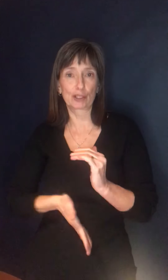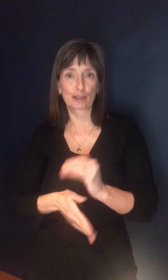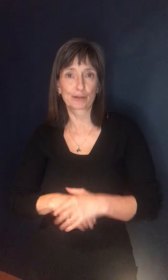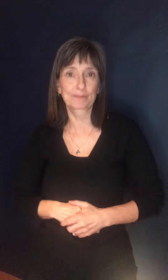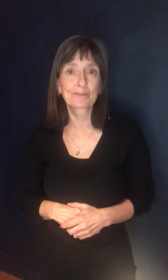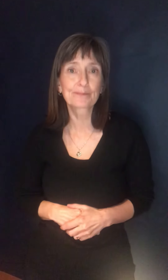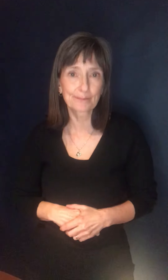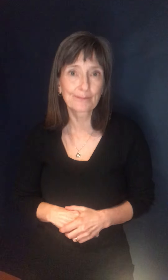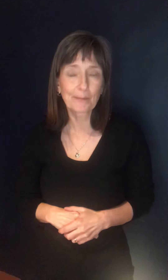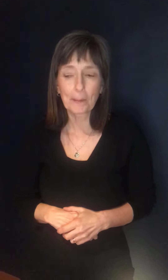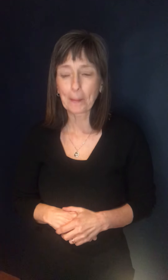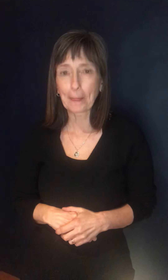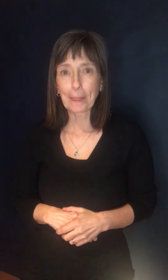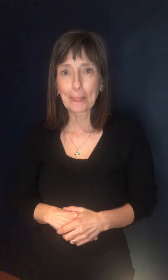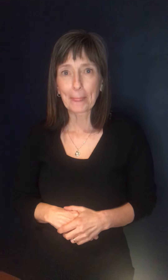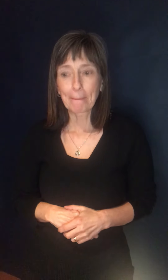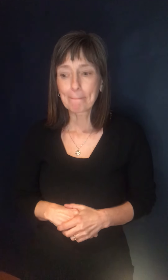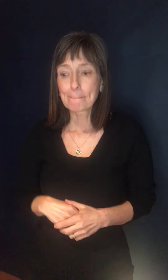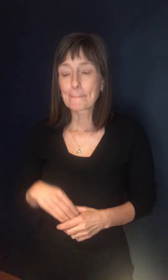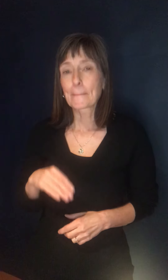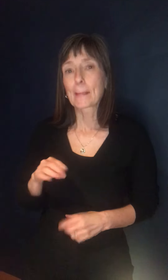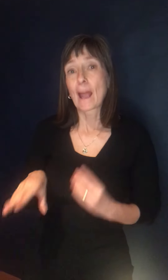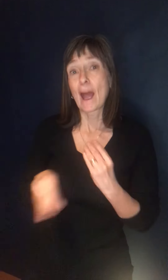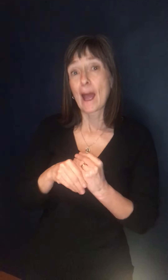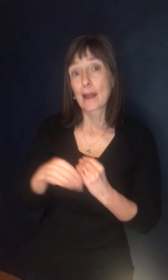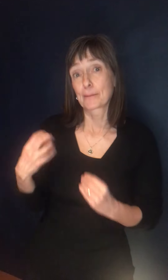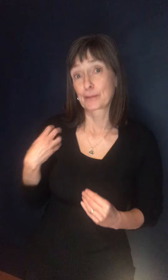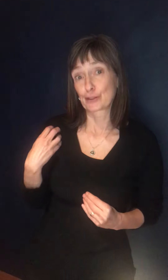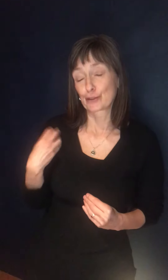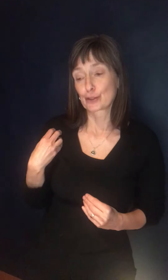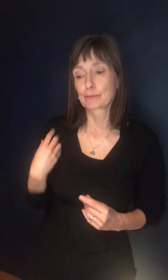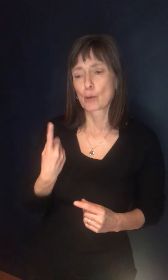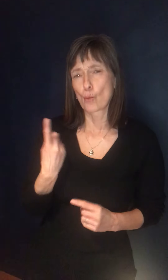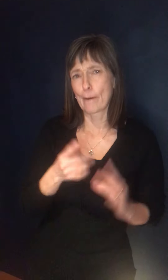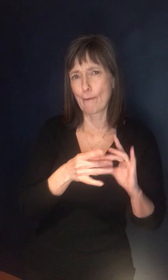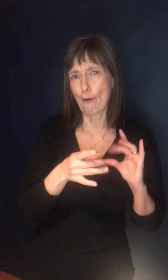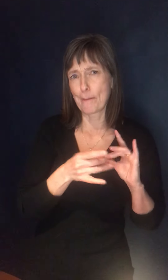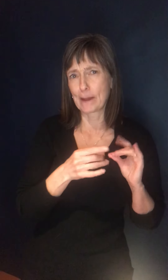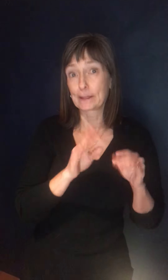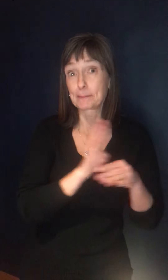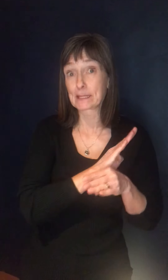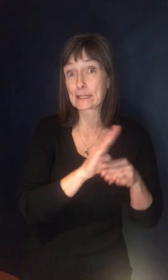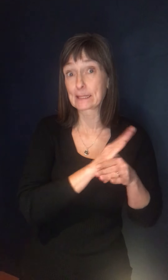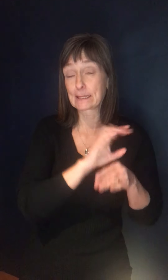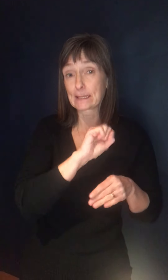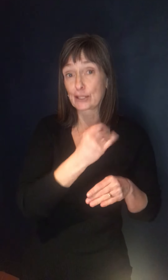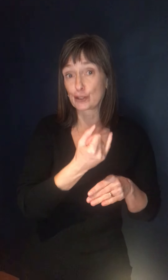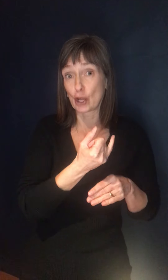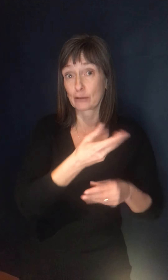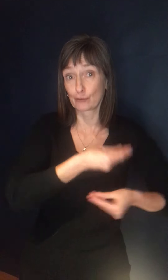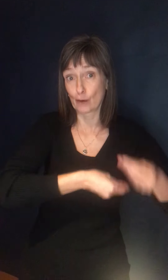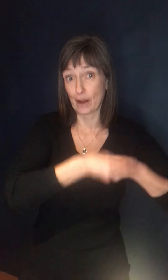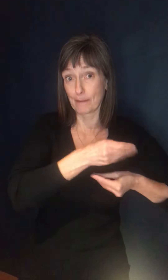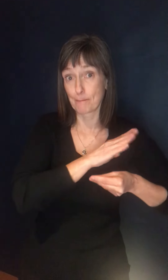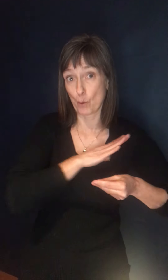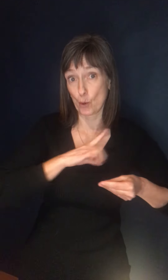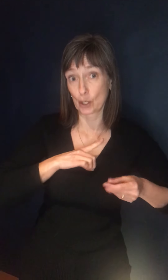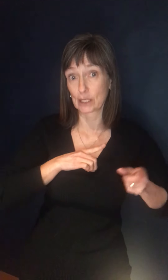Thank you. Mark, if I could offer a comment that I heard from businesses at the St. John's Board of Trade, um, their, um,